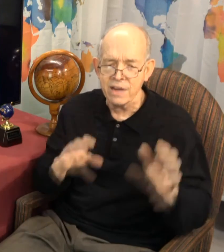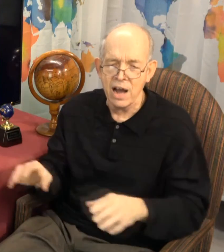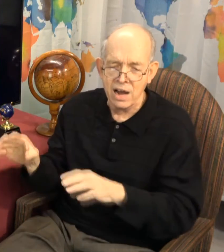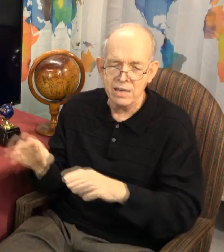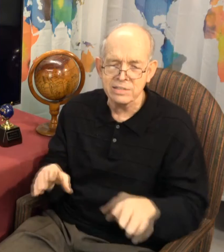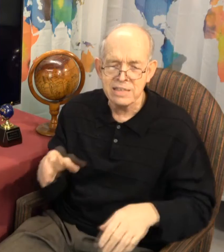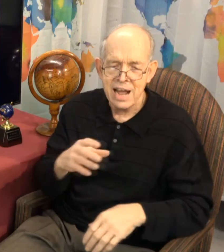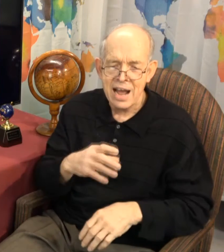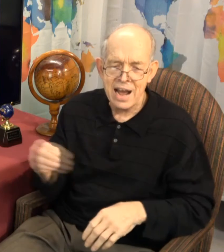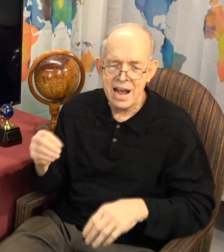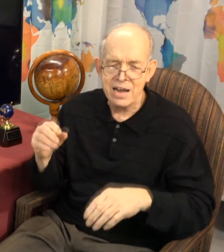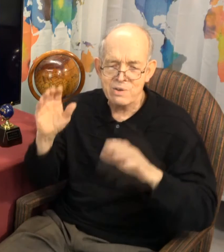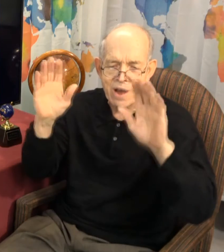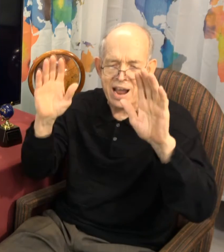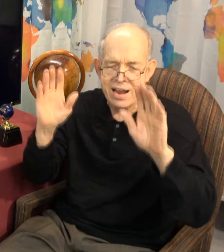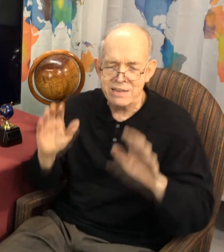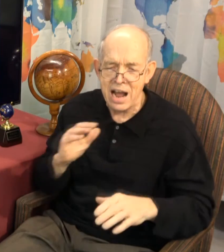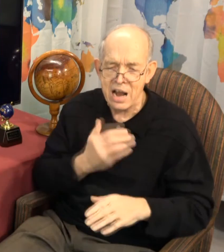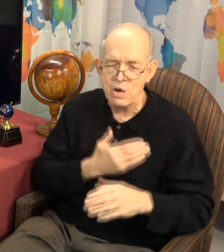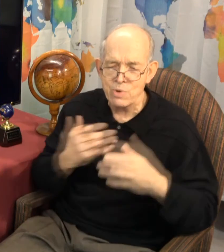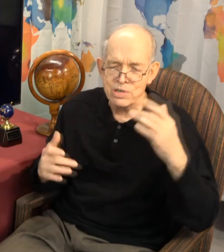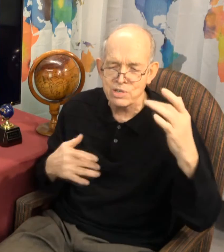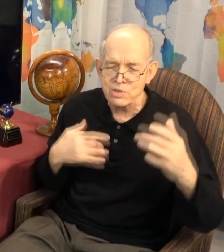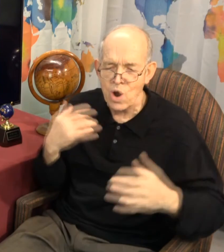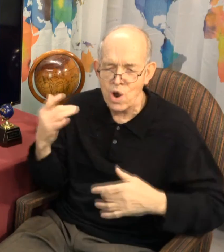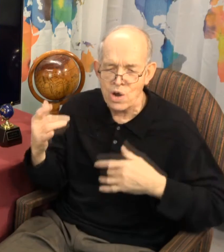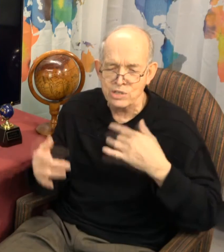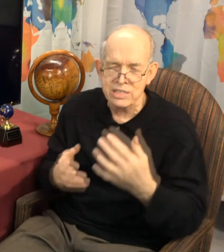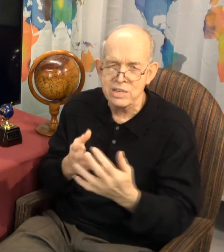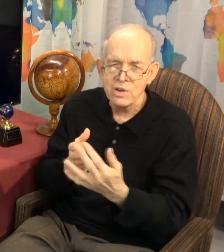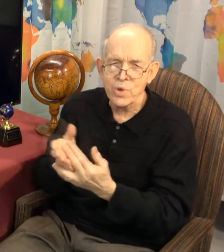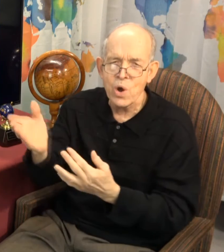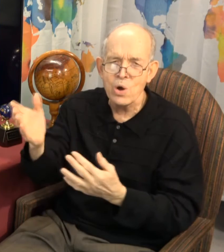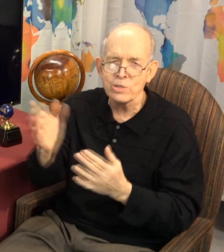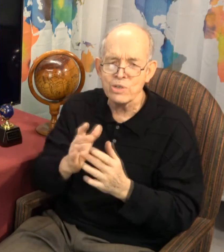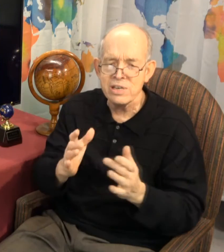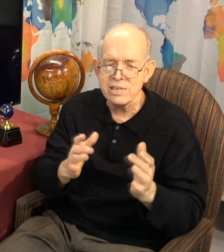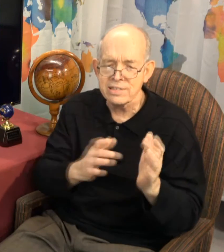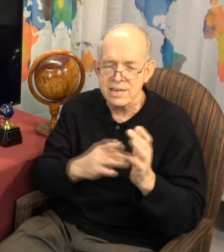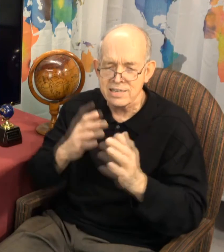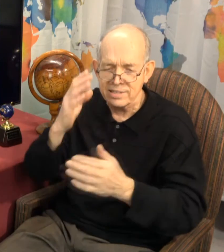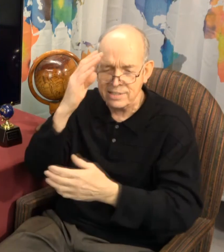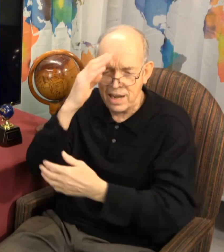done, and great how we show thee, to see the dust